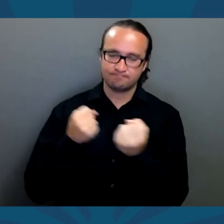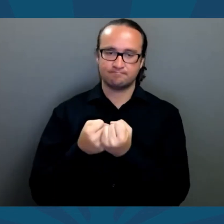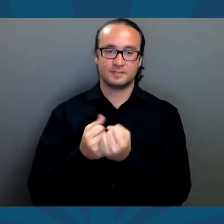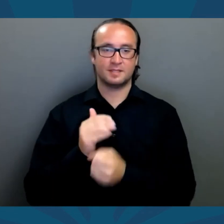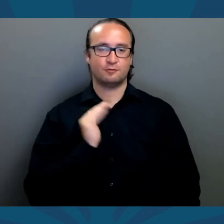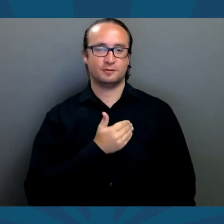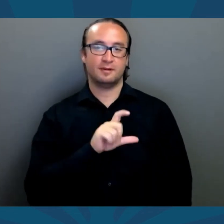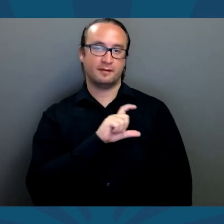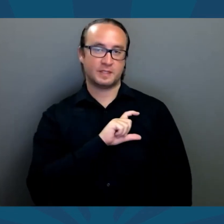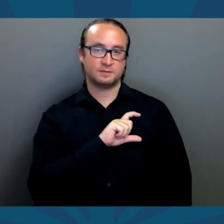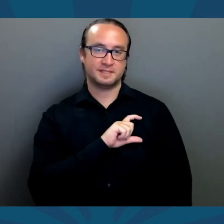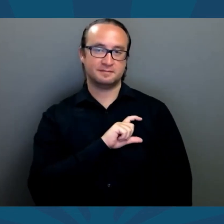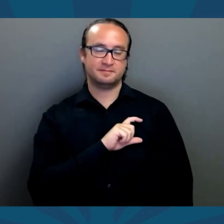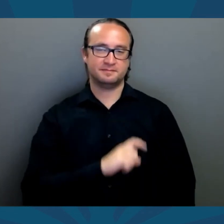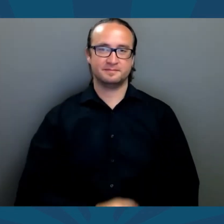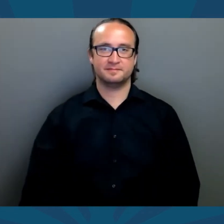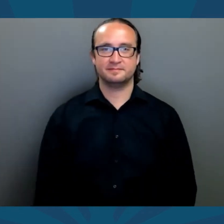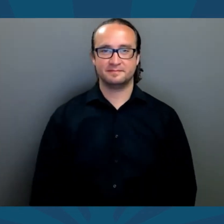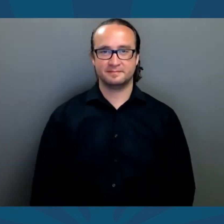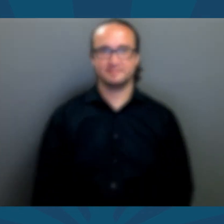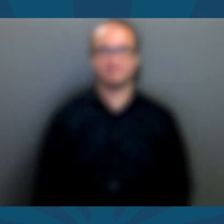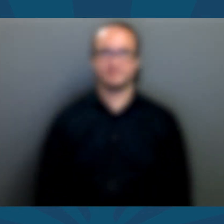and stand with law enforcement.